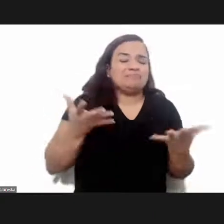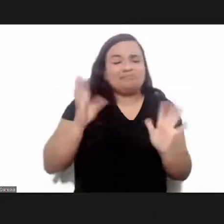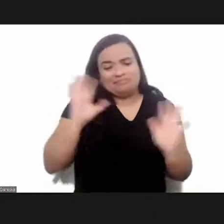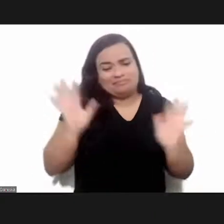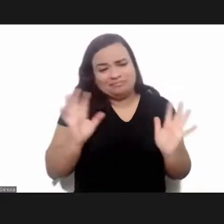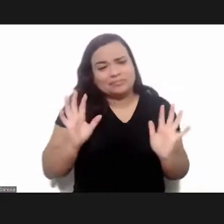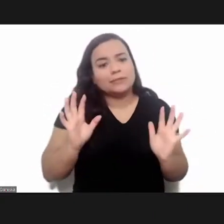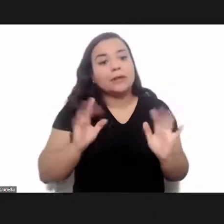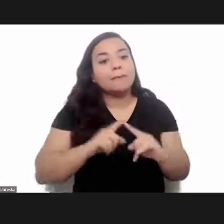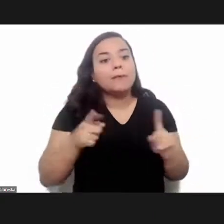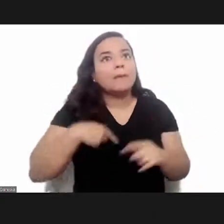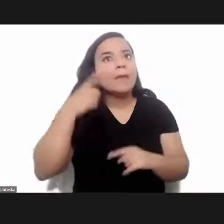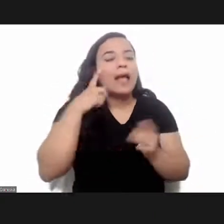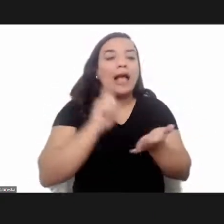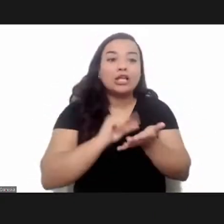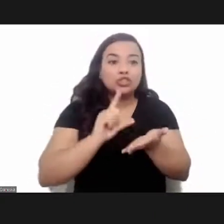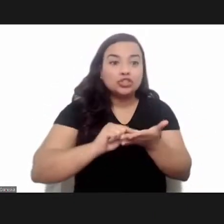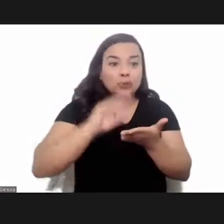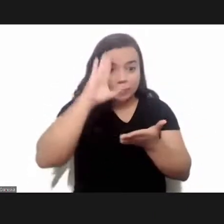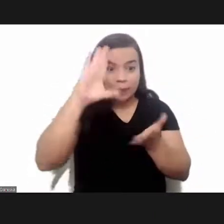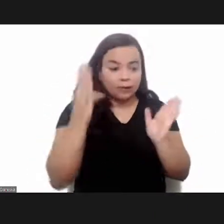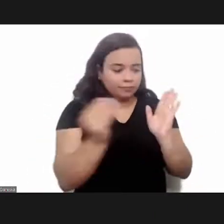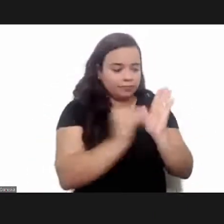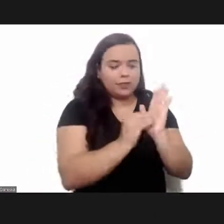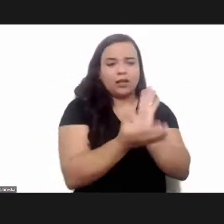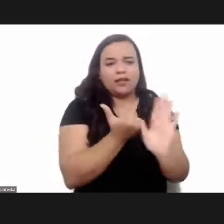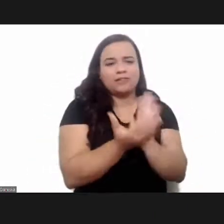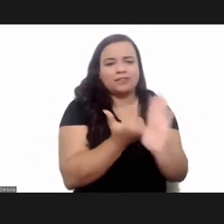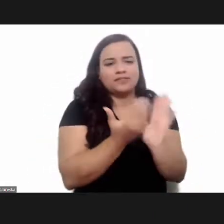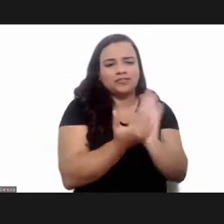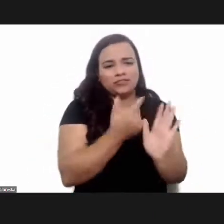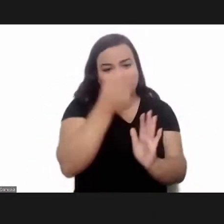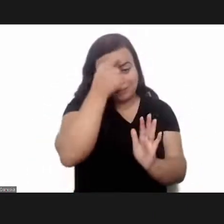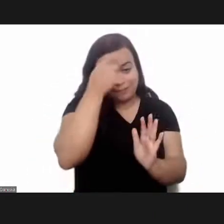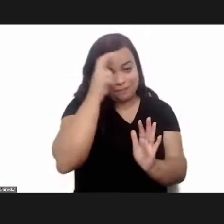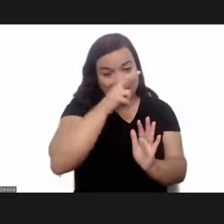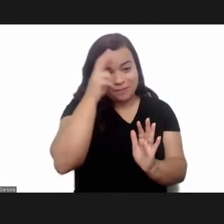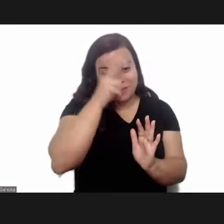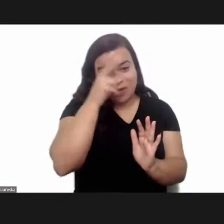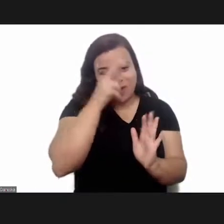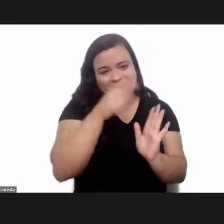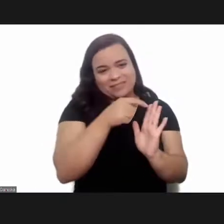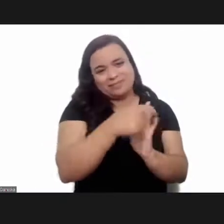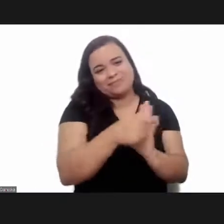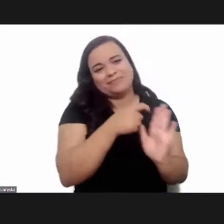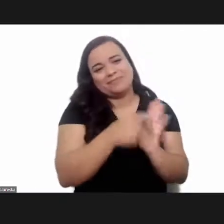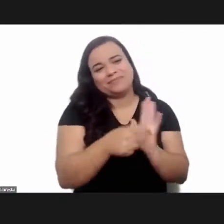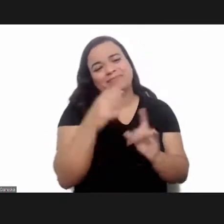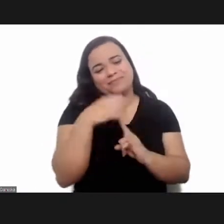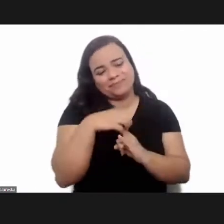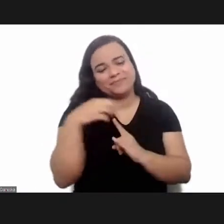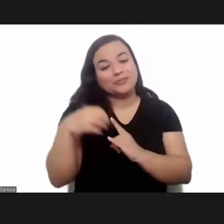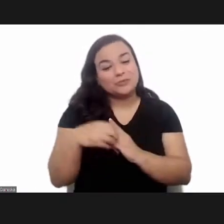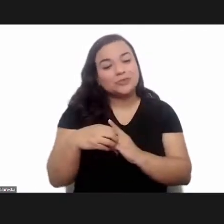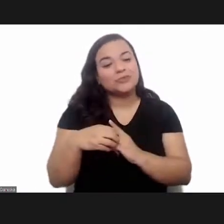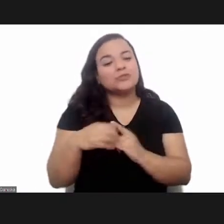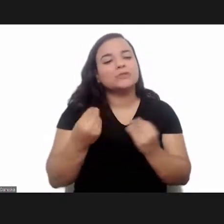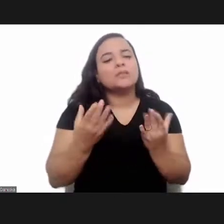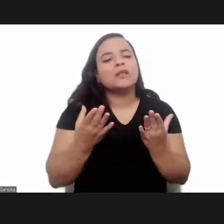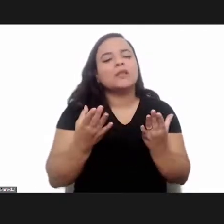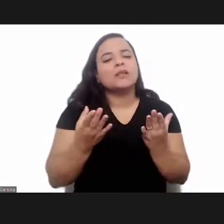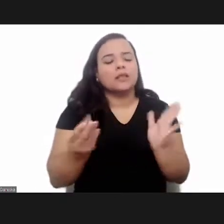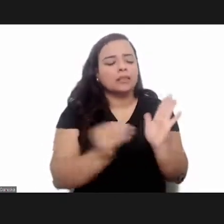expected the main article could have been published in memorias precisely in order to conclude uh